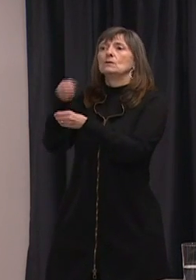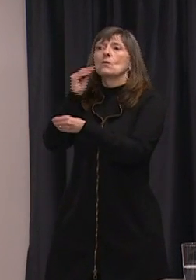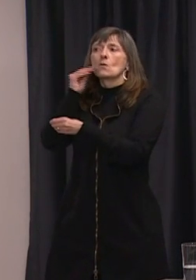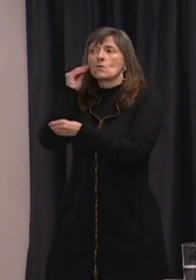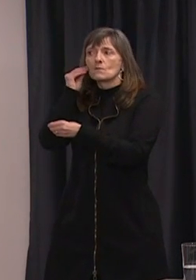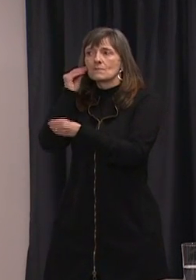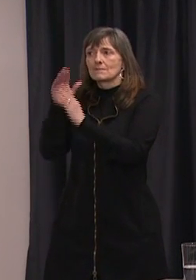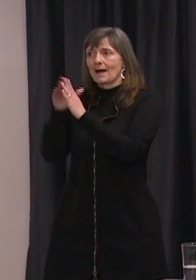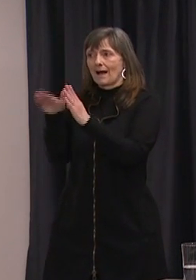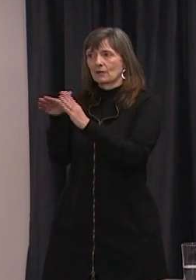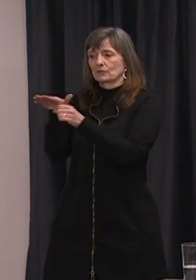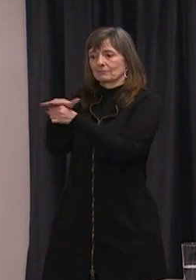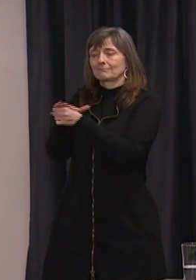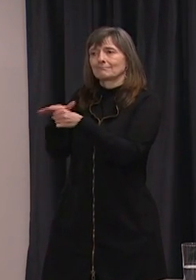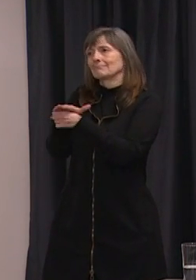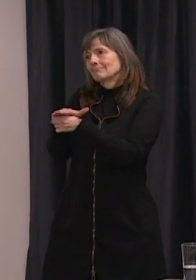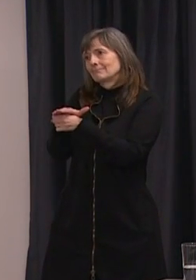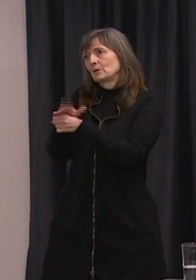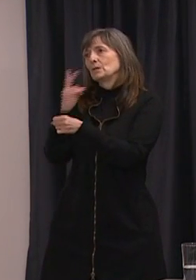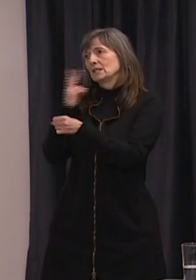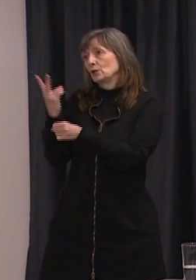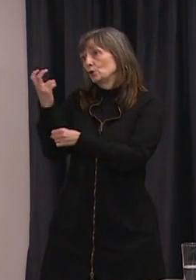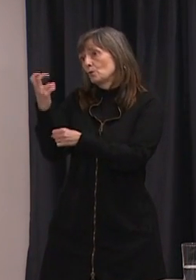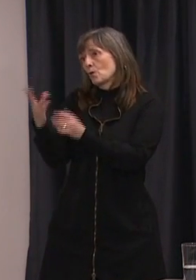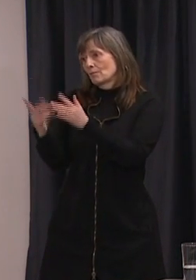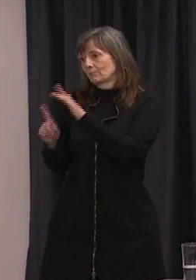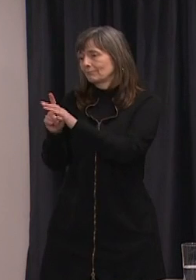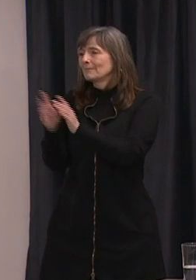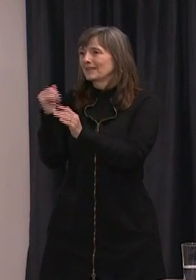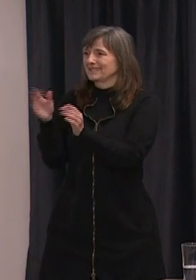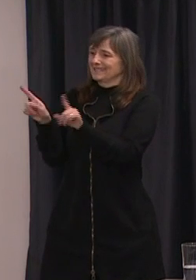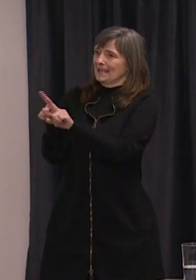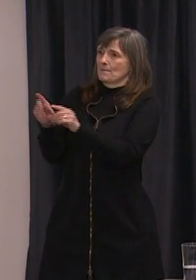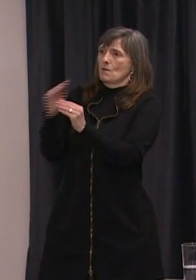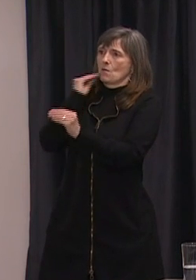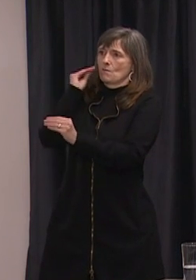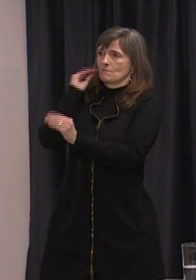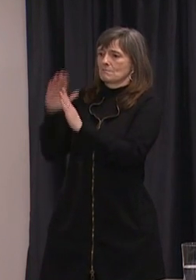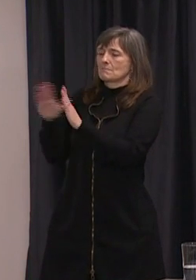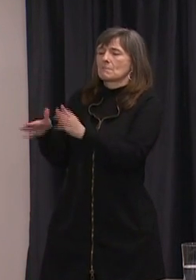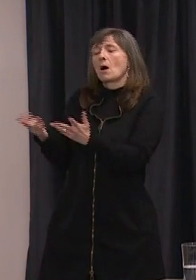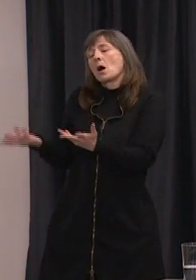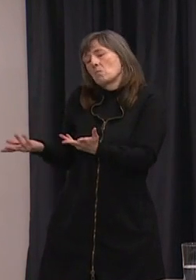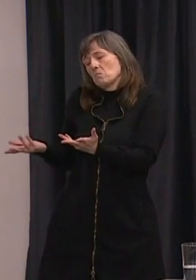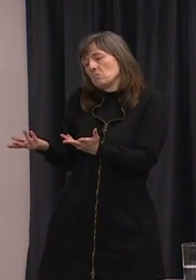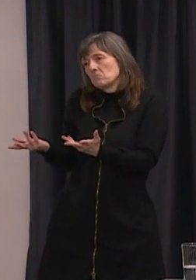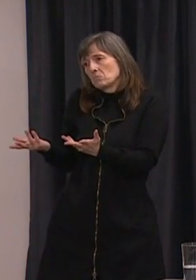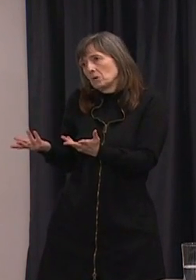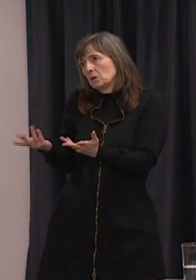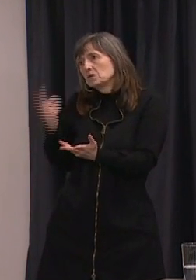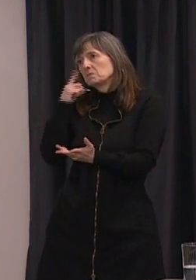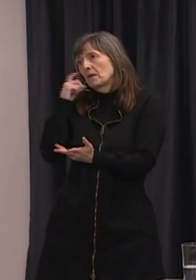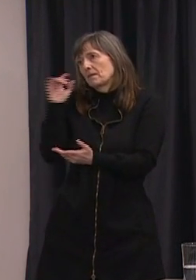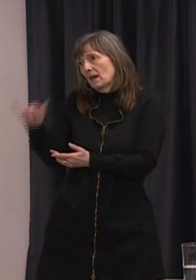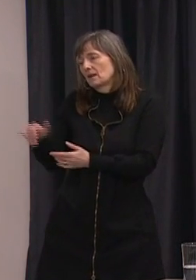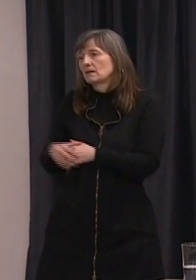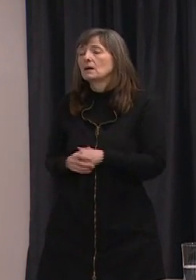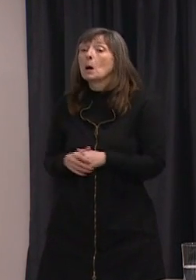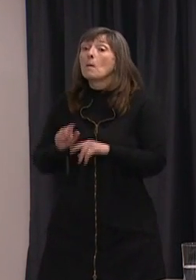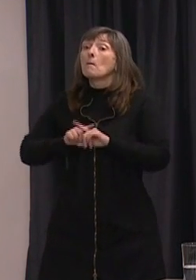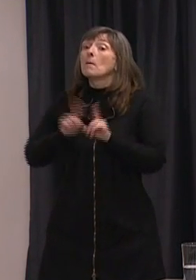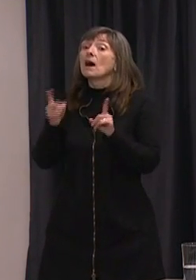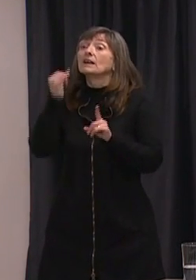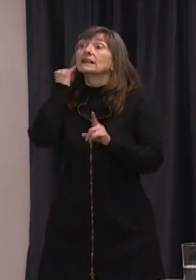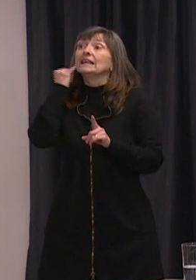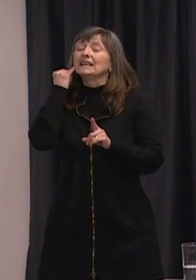affected and those are not unexpected. So if we were to start seeing cases where we were